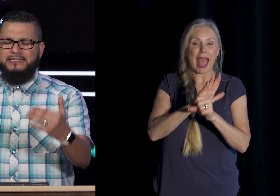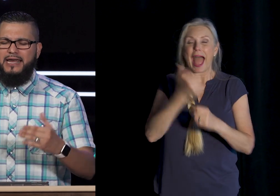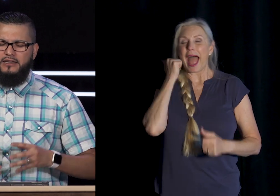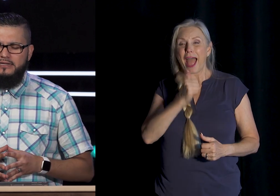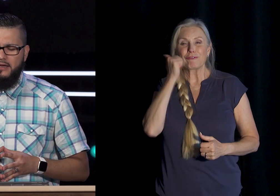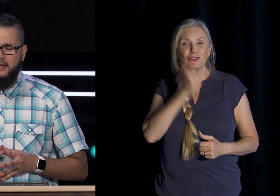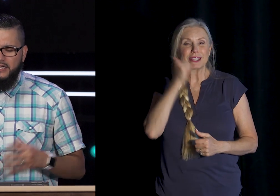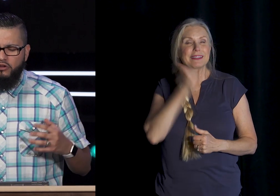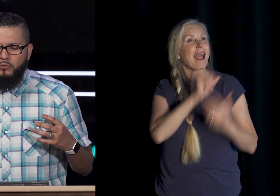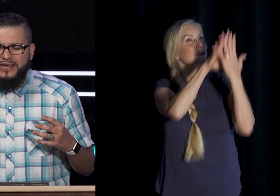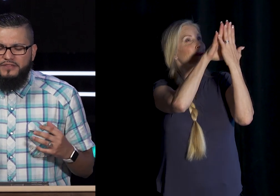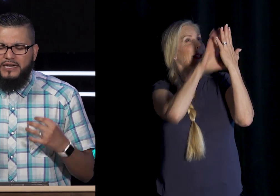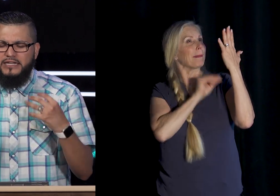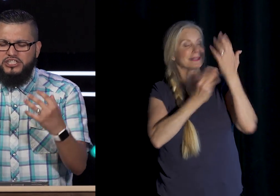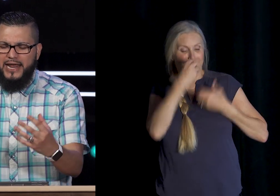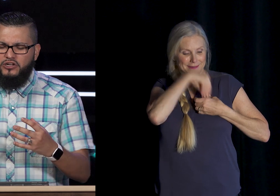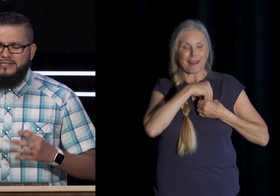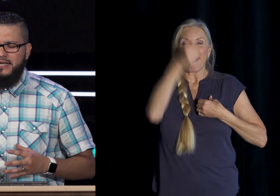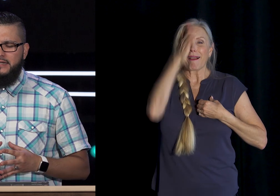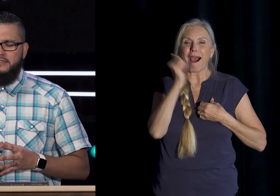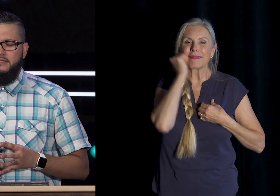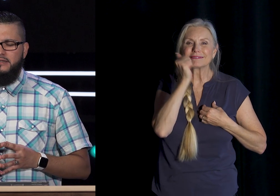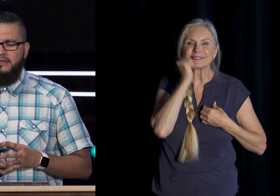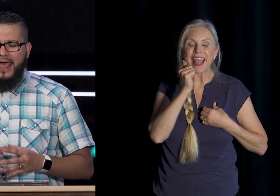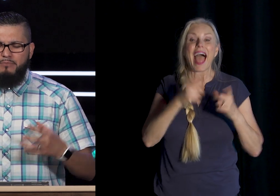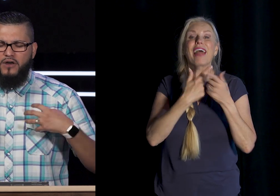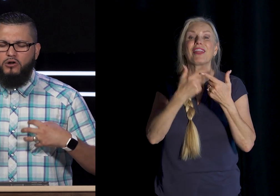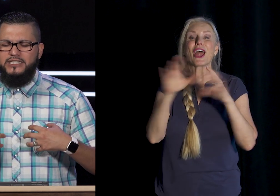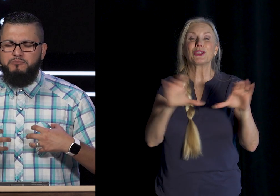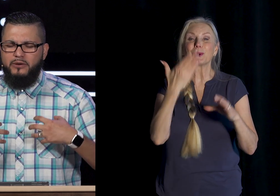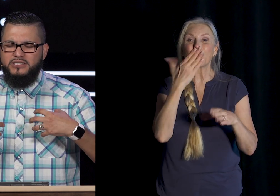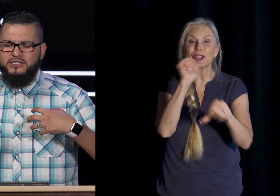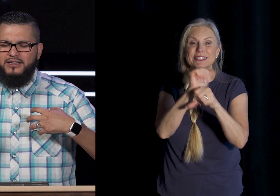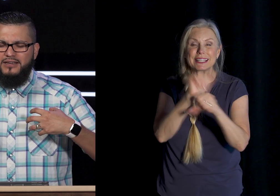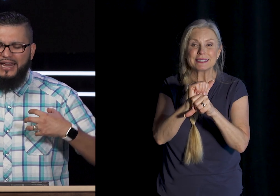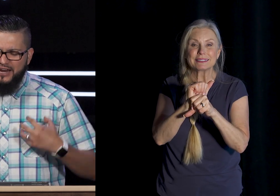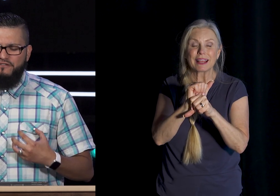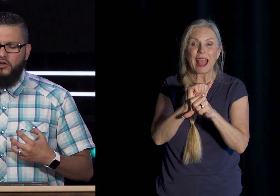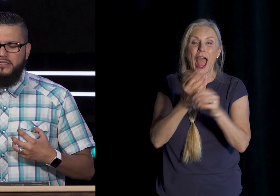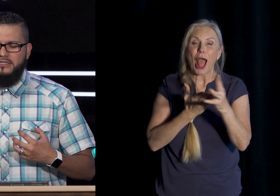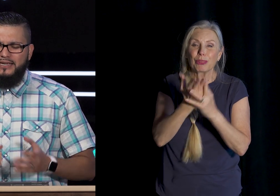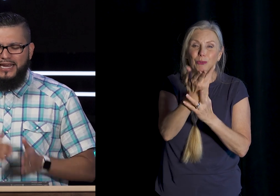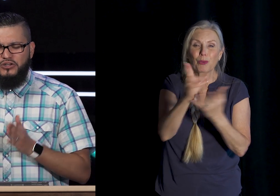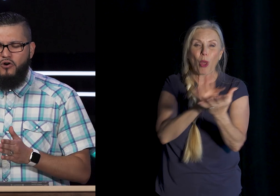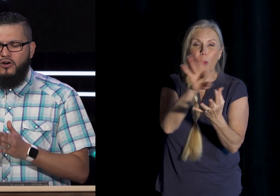Daily So That We Can Initiate Good Deeds And By The Holy Spirit's Influence Ignore